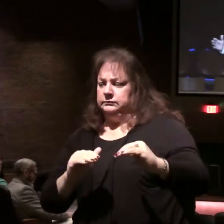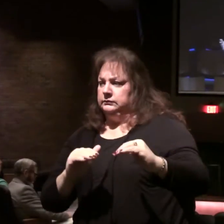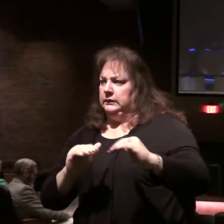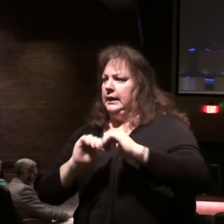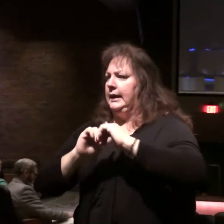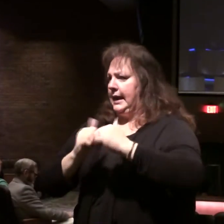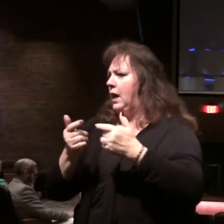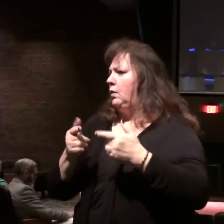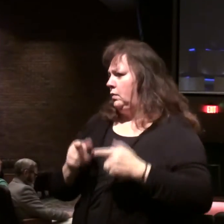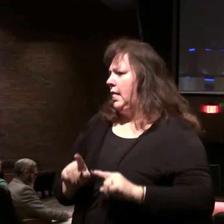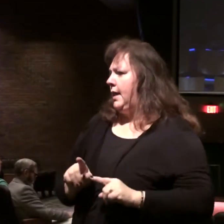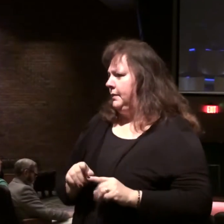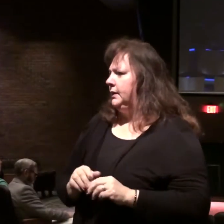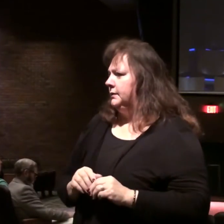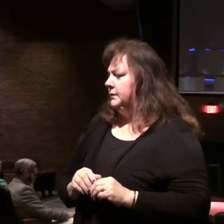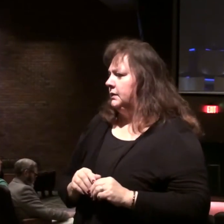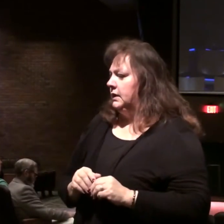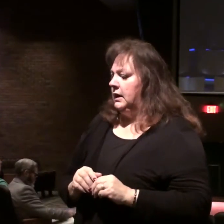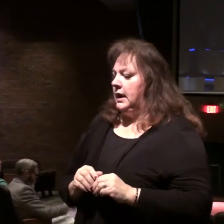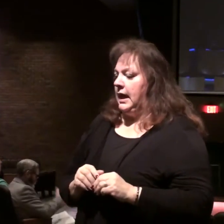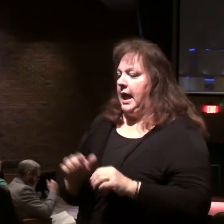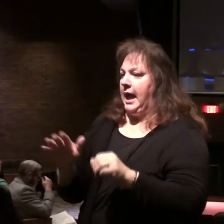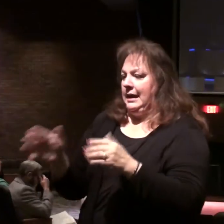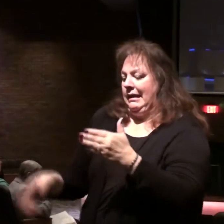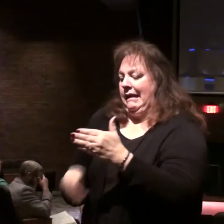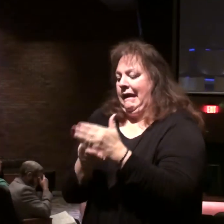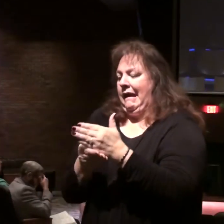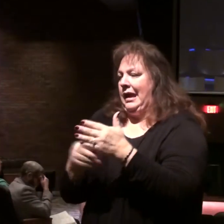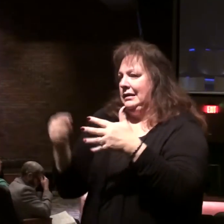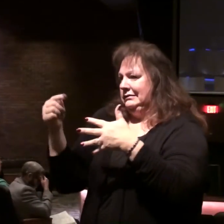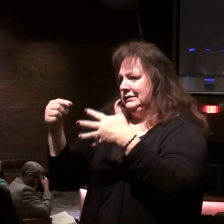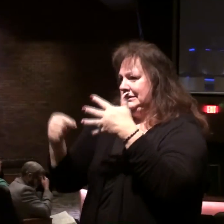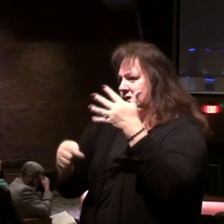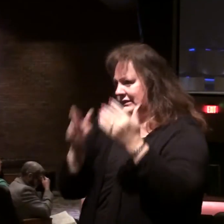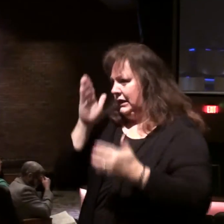which these things will take place and fill in the details.